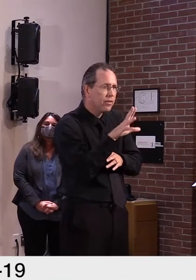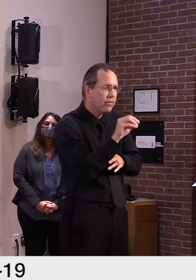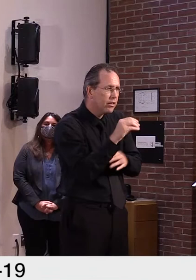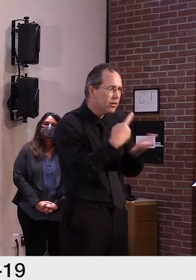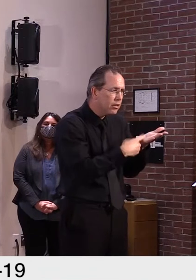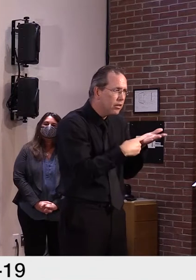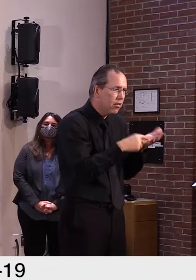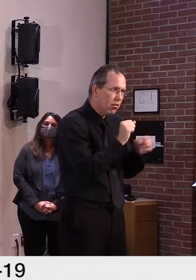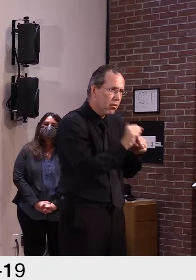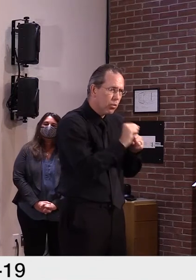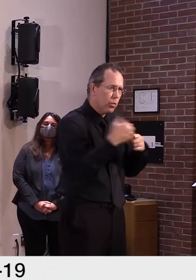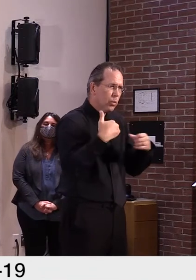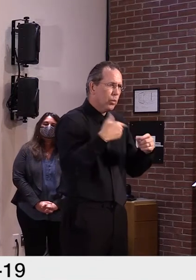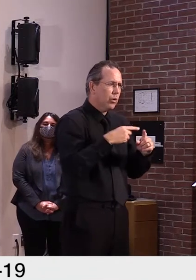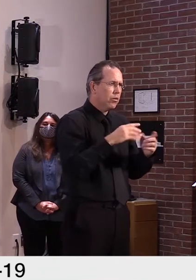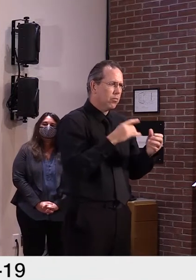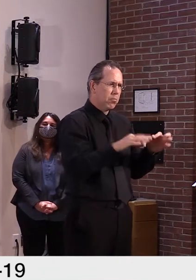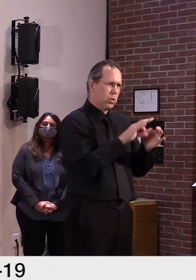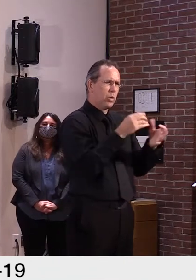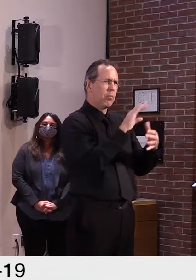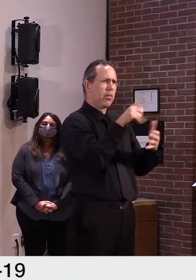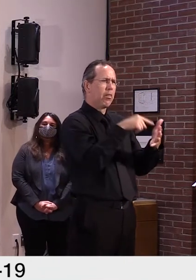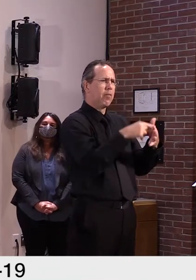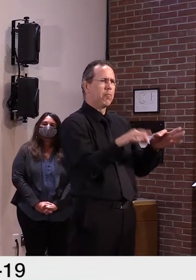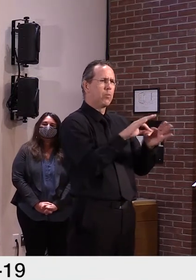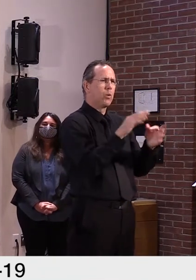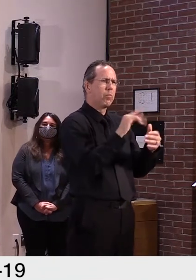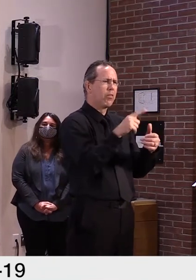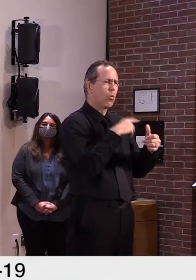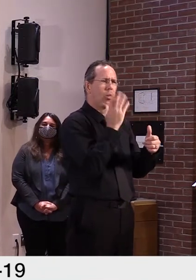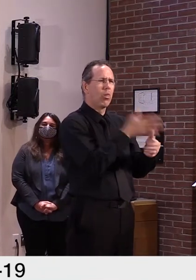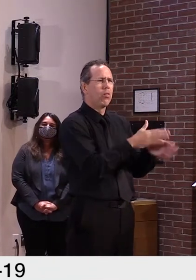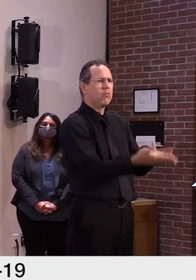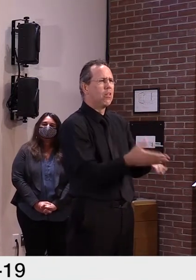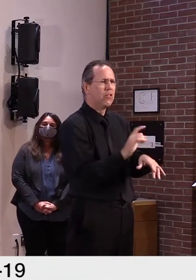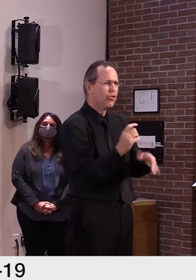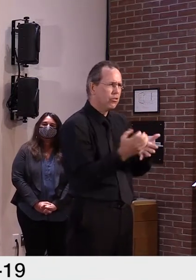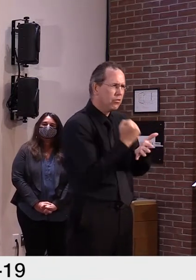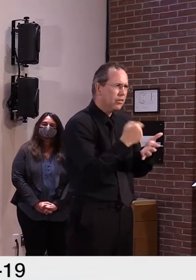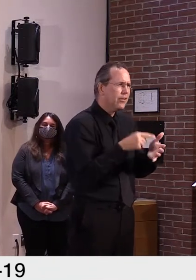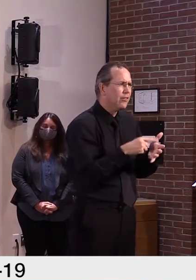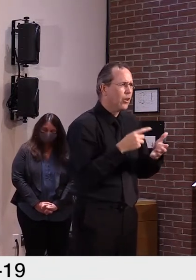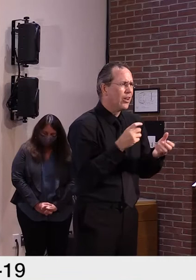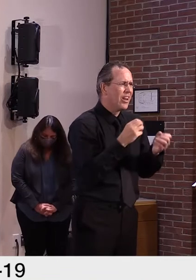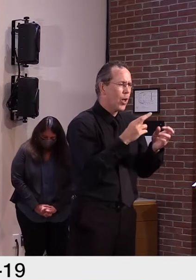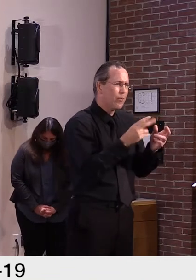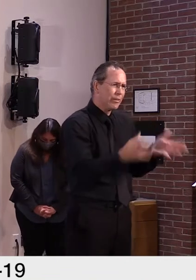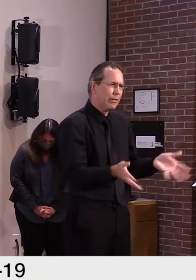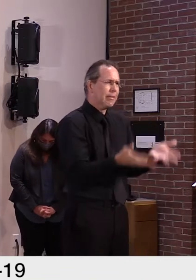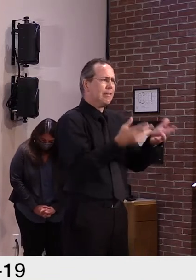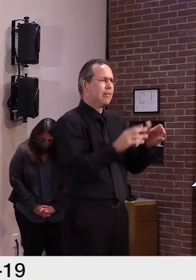essential as we move forward to try and grow this economy that we update Act 250.